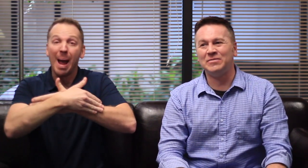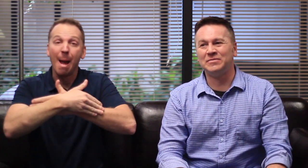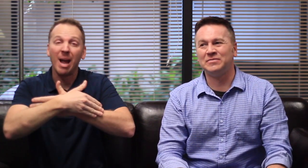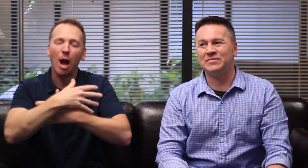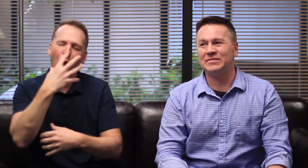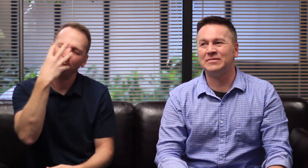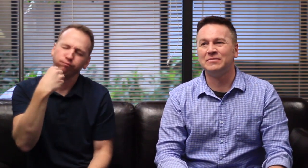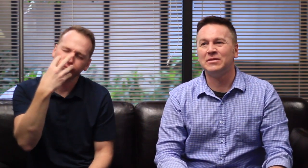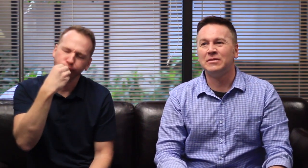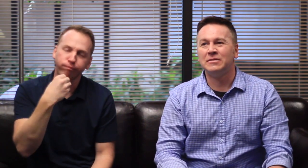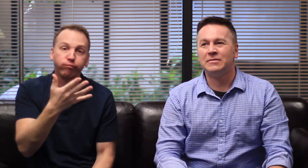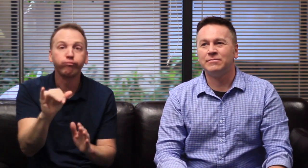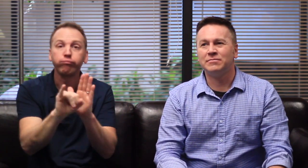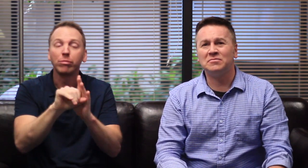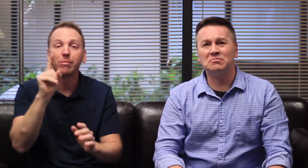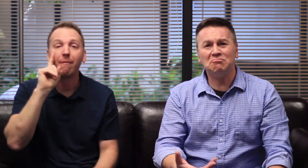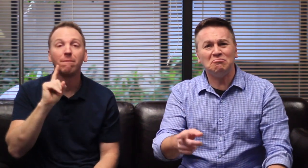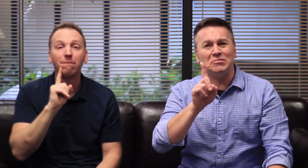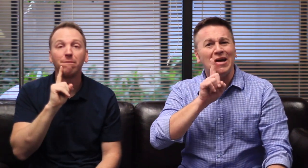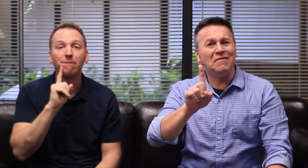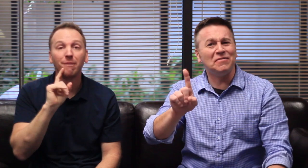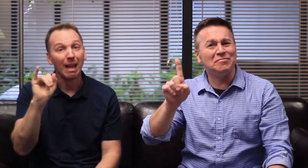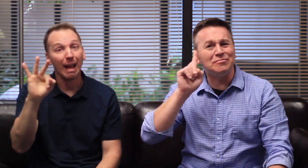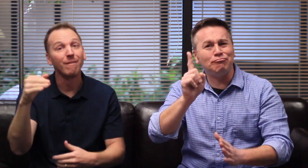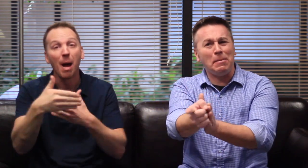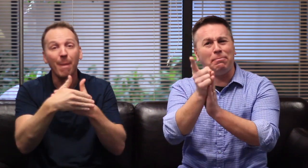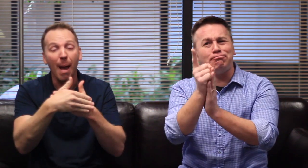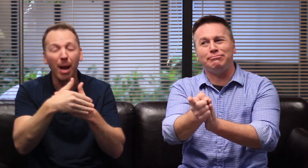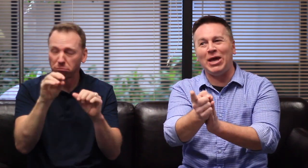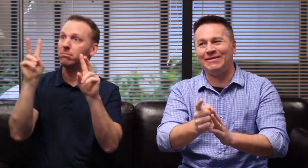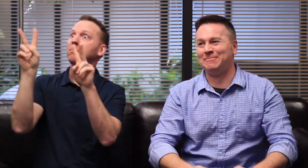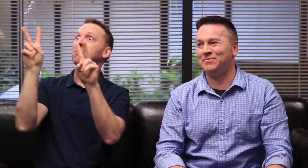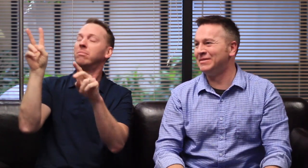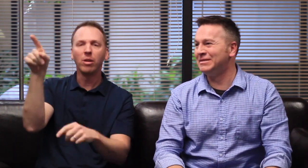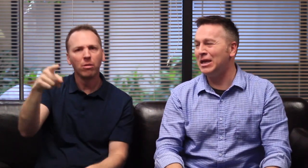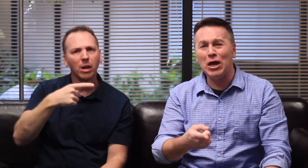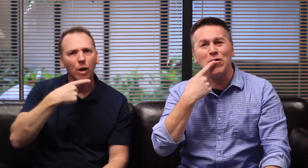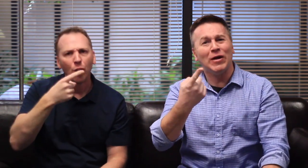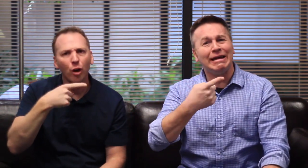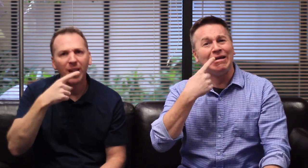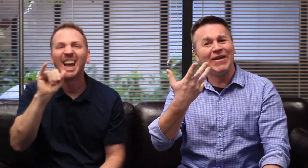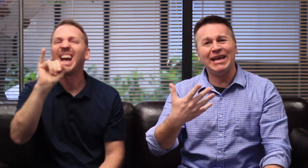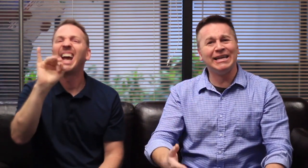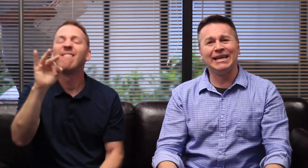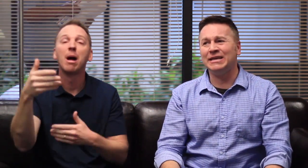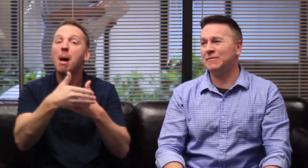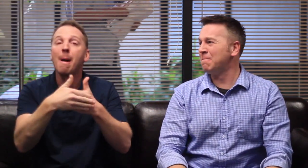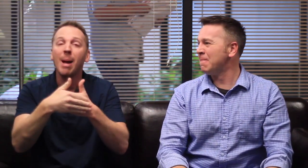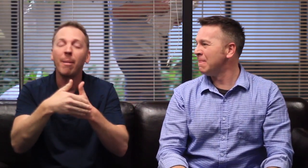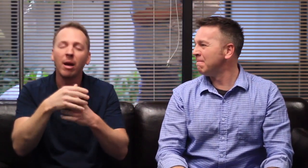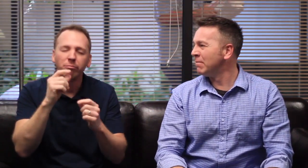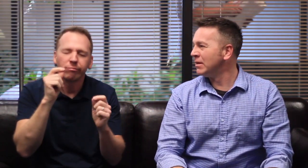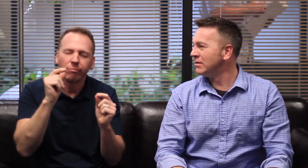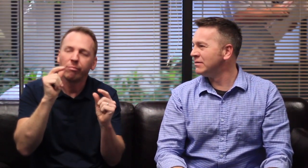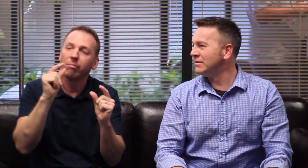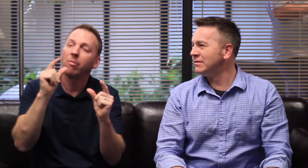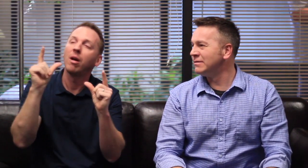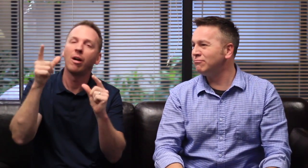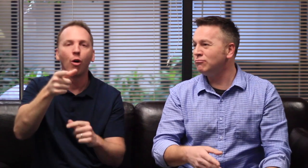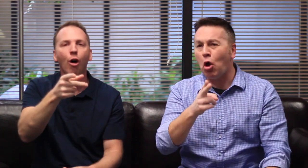If the baby slept through the banging, that'd be a deaf They're deaf baby. If the baby would wake up, that'd be a hearing baby. If the baby kind of came to after a while,